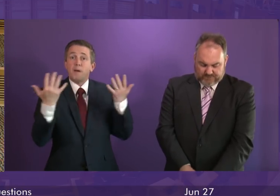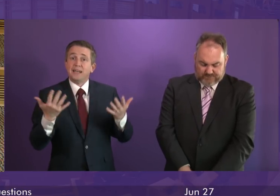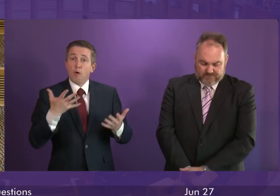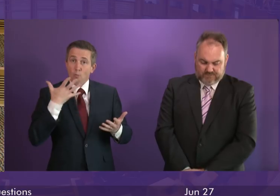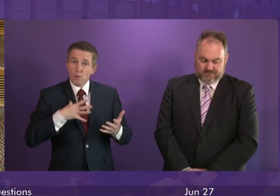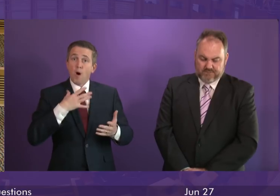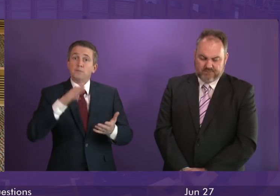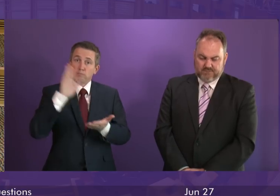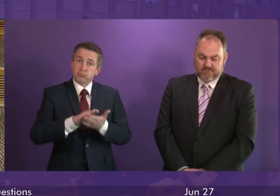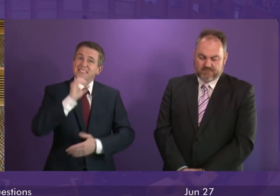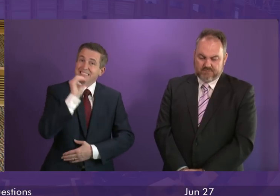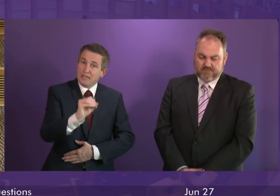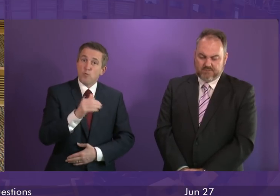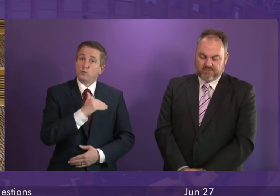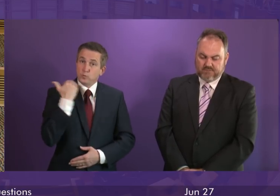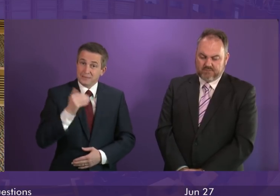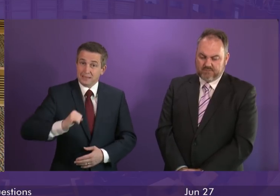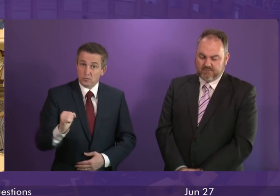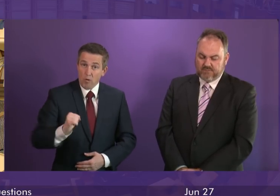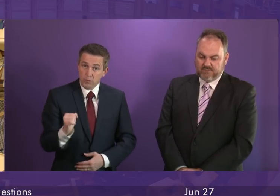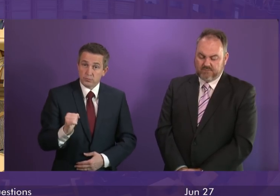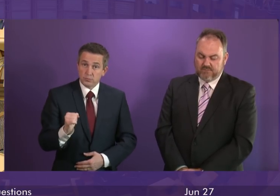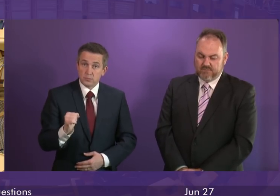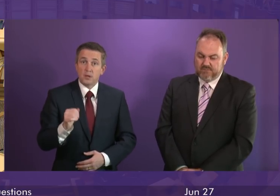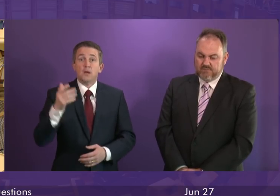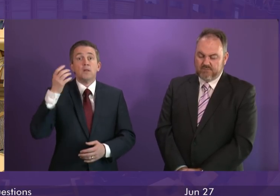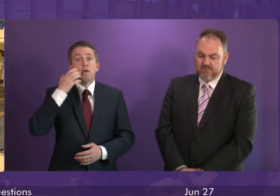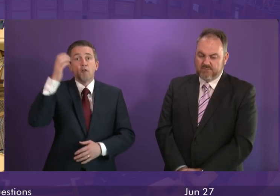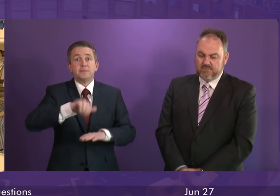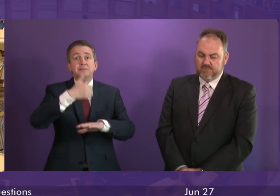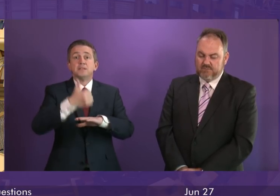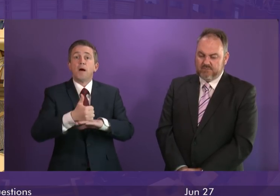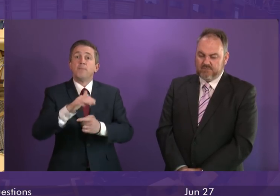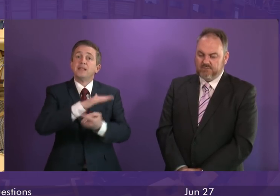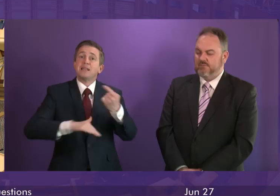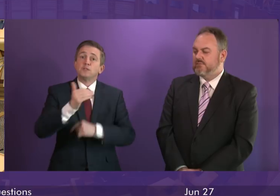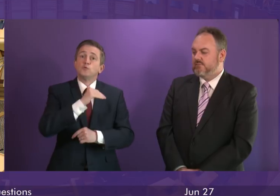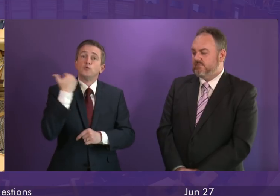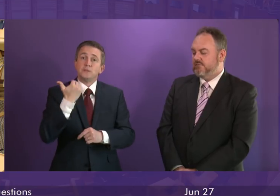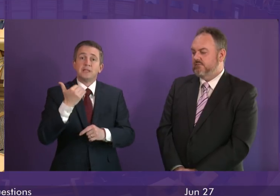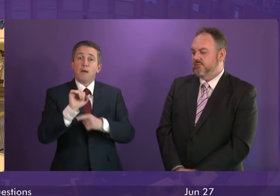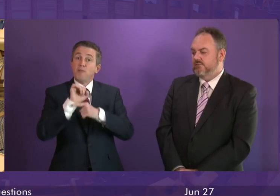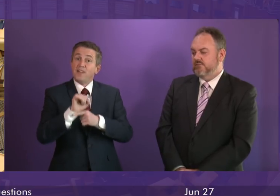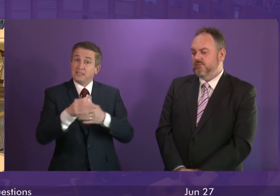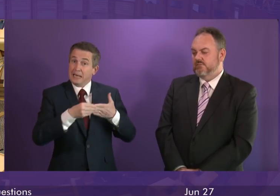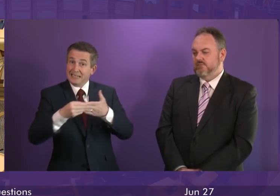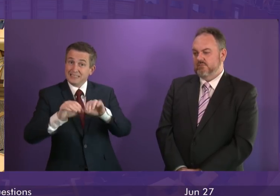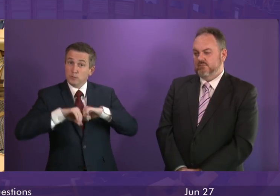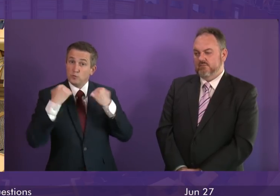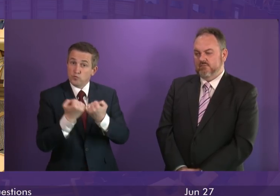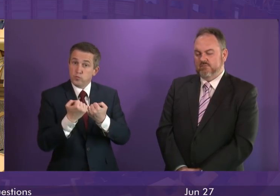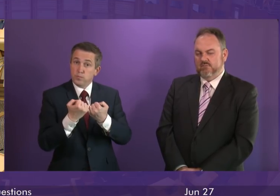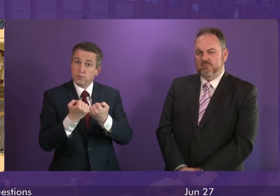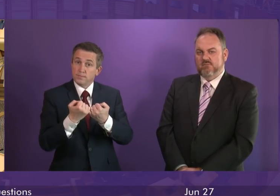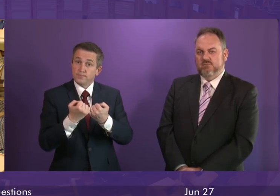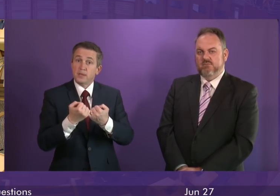something that the government takes very seriously. We ve recently established the National Suicide Prevention Leadership Group, which is chaired by